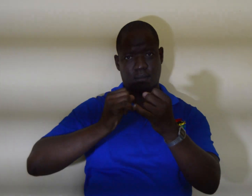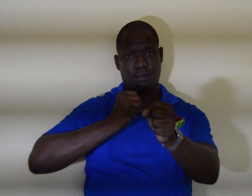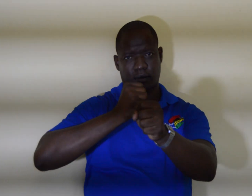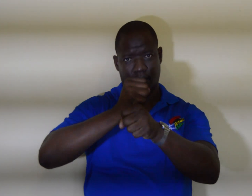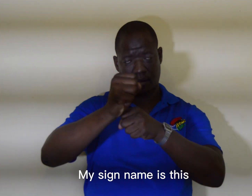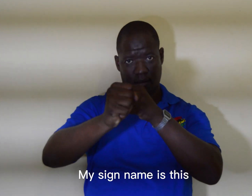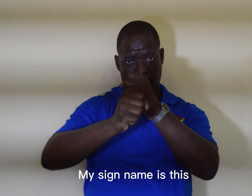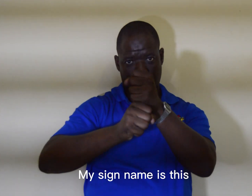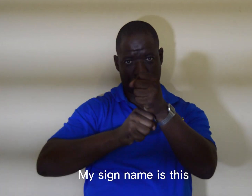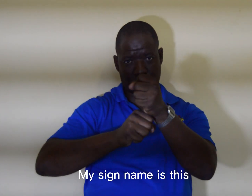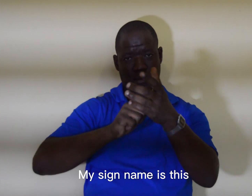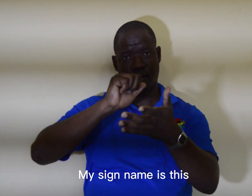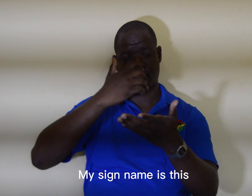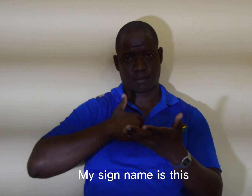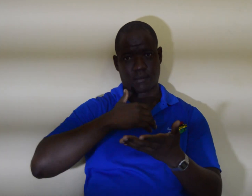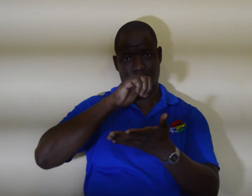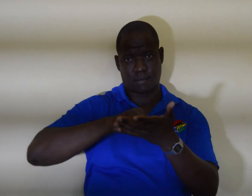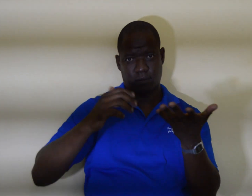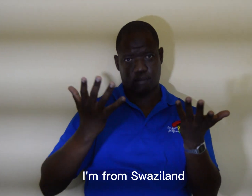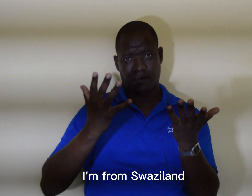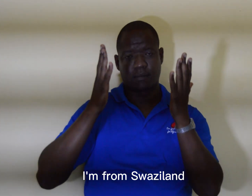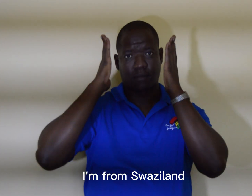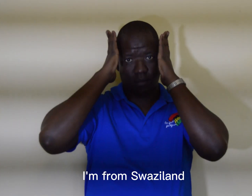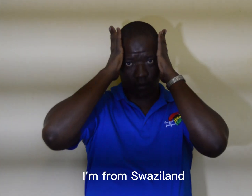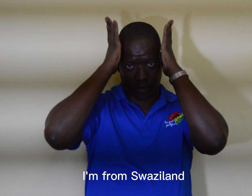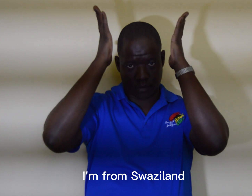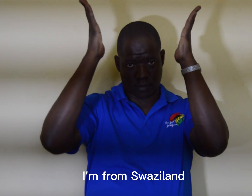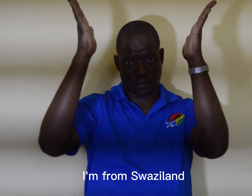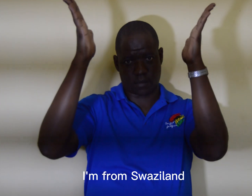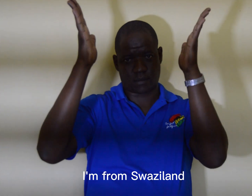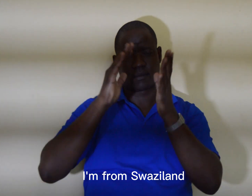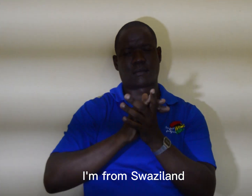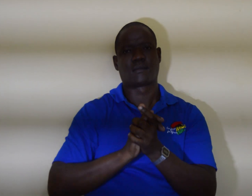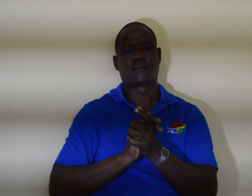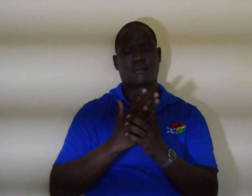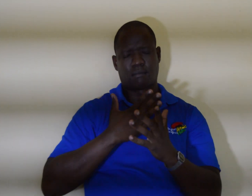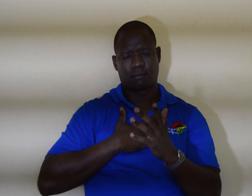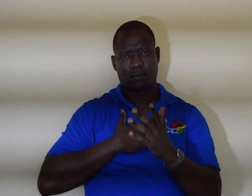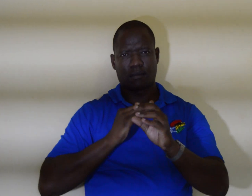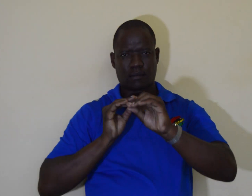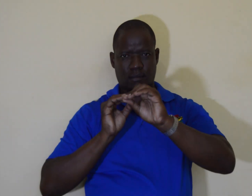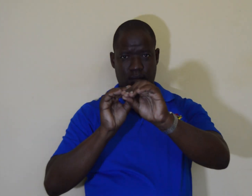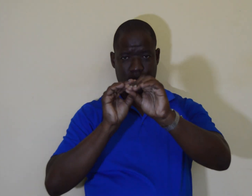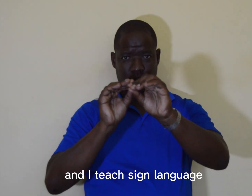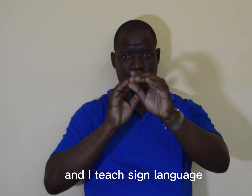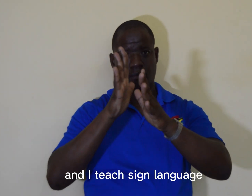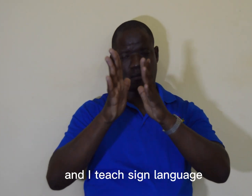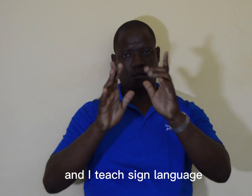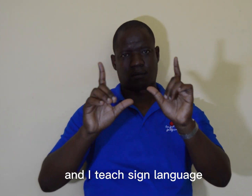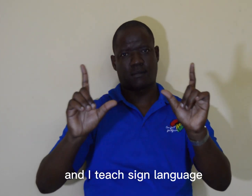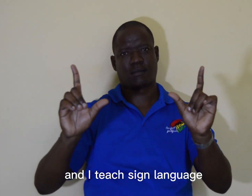My sign name is this. I'm from Swaziland and I teach sign